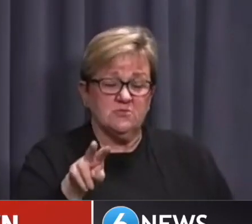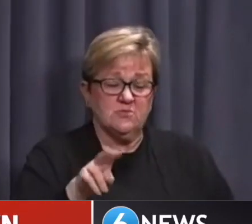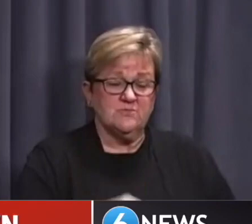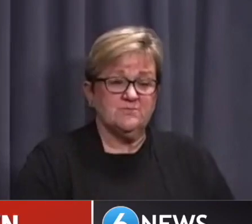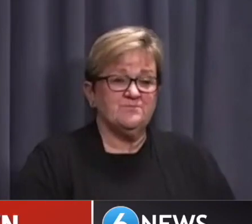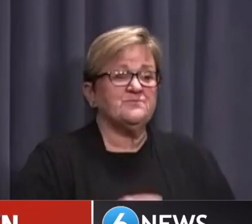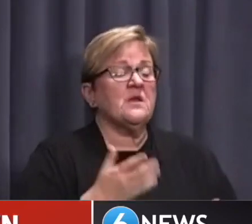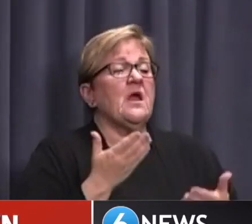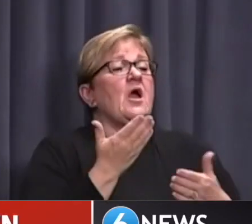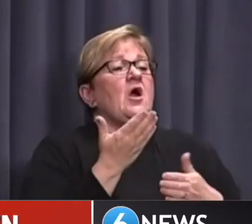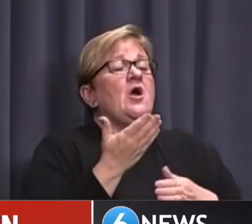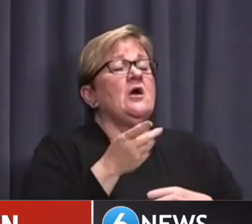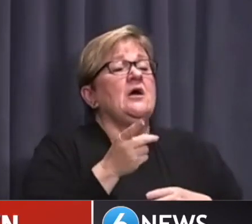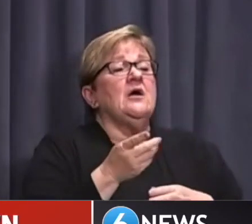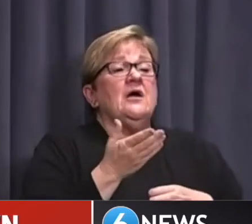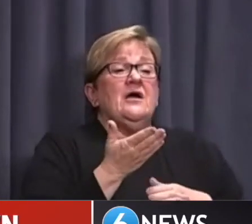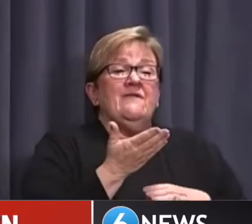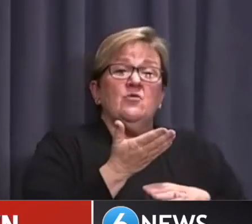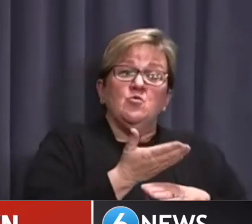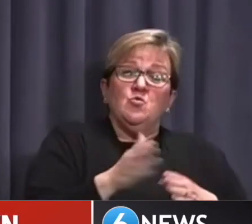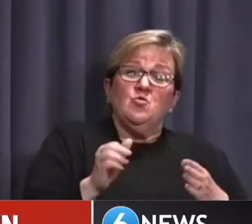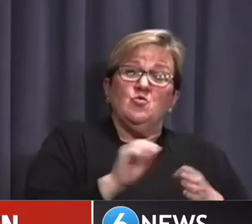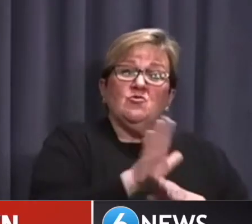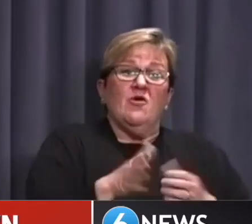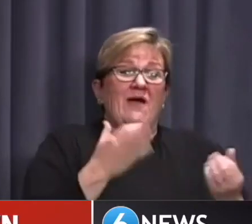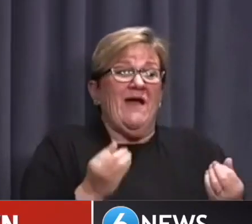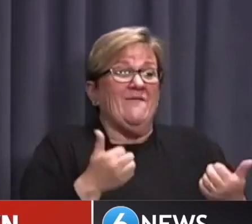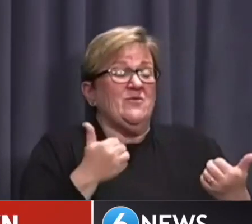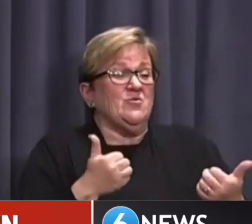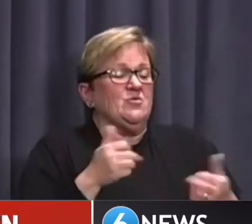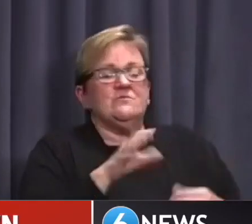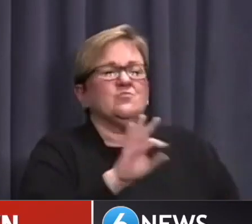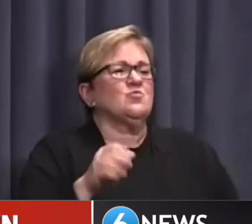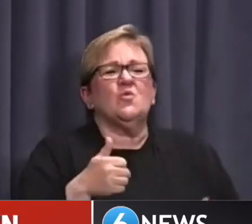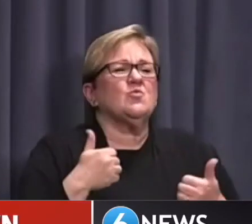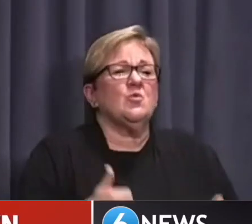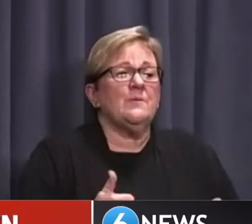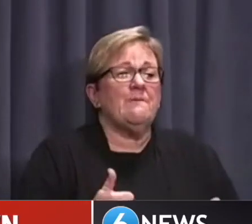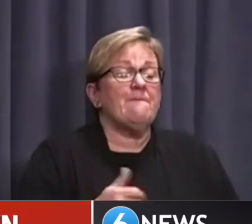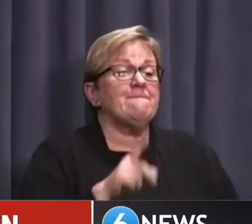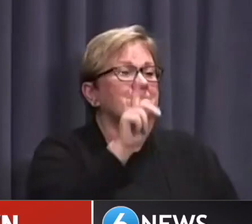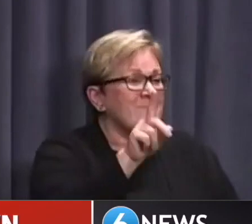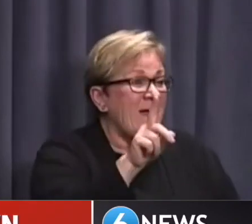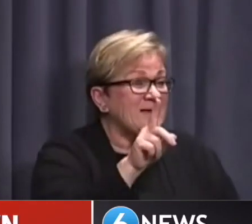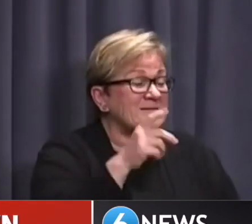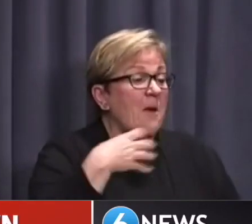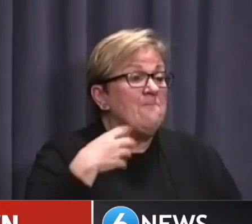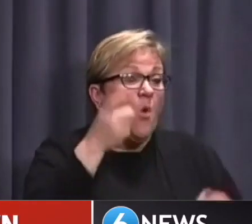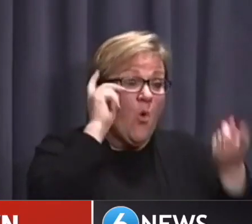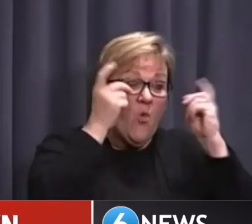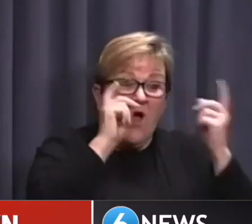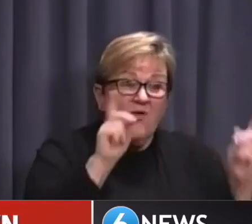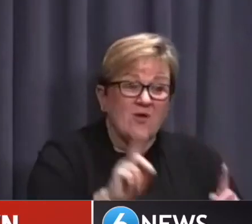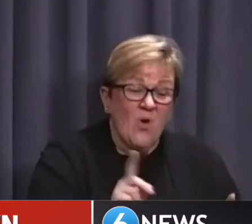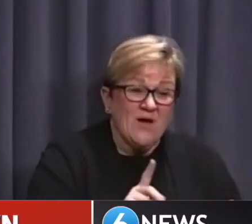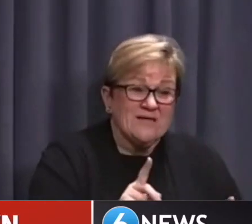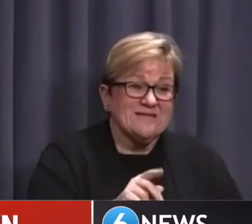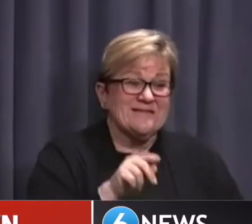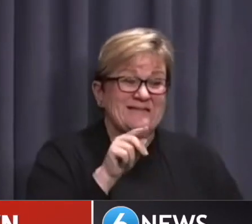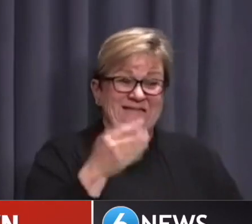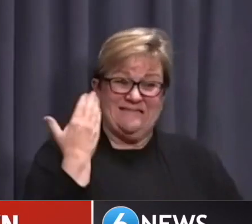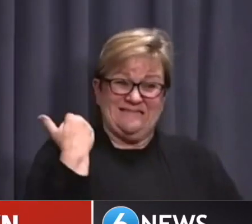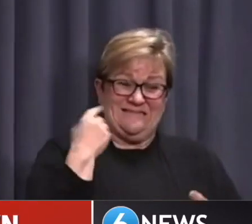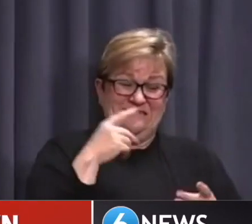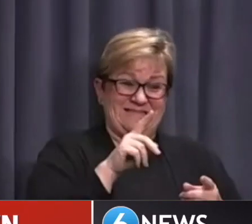Any new positive case is not good. But what is even more concerning is this most recent